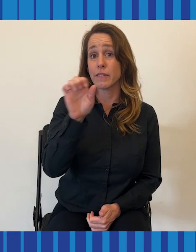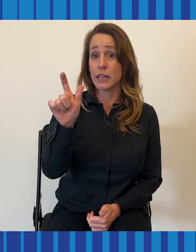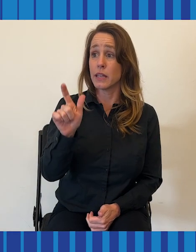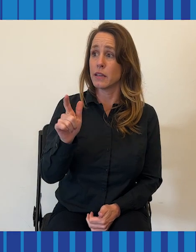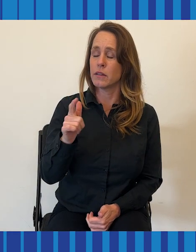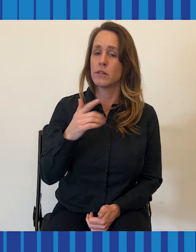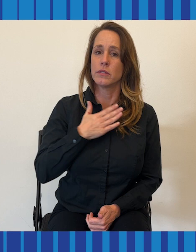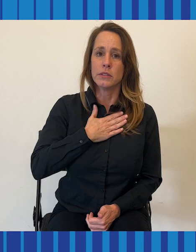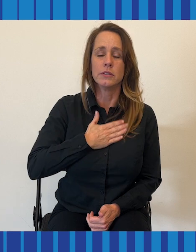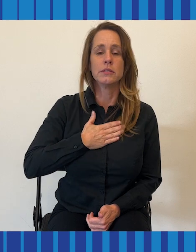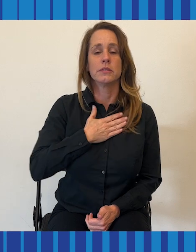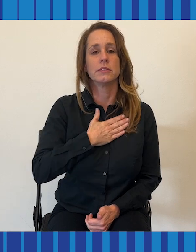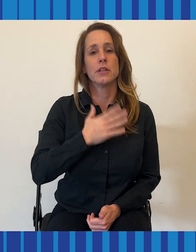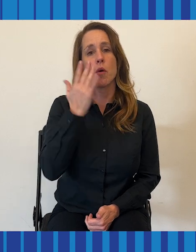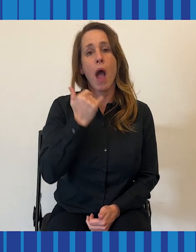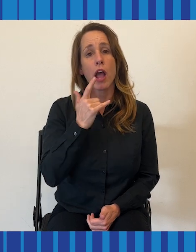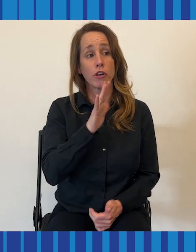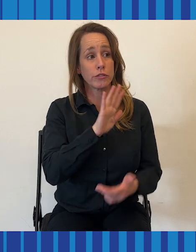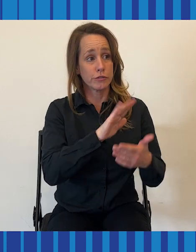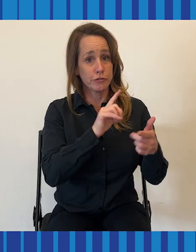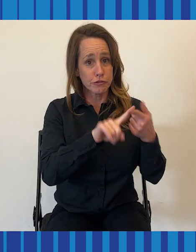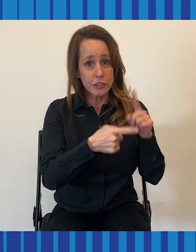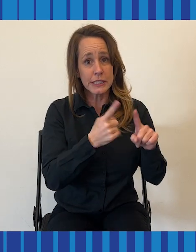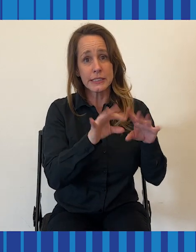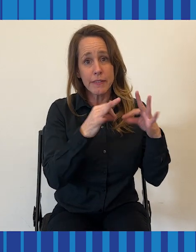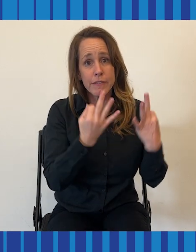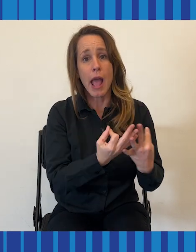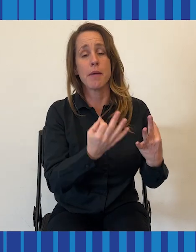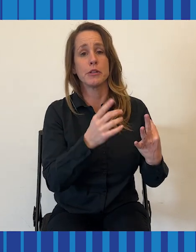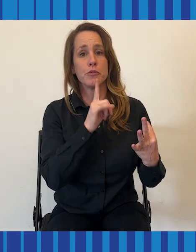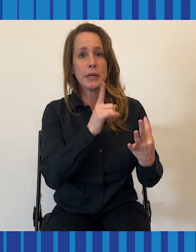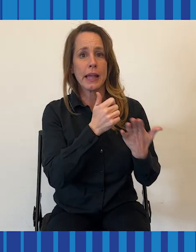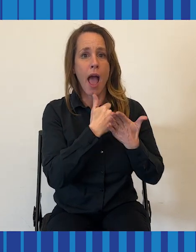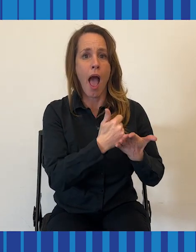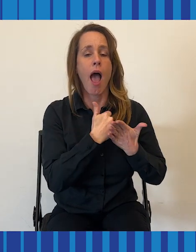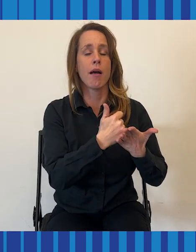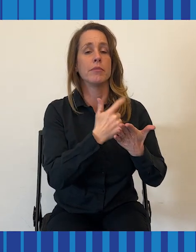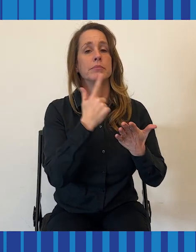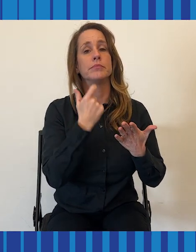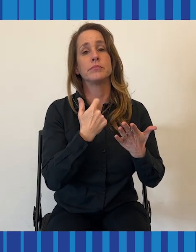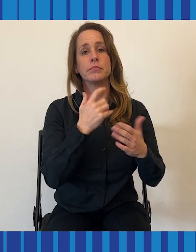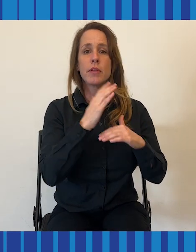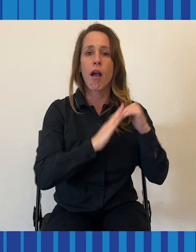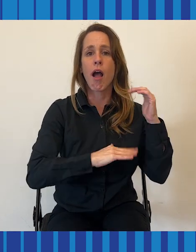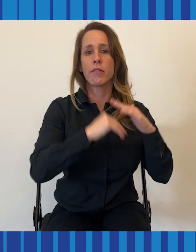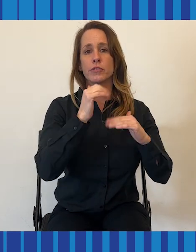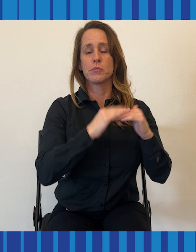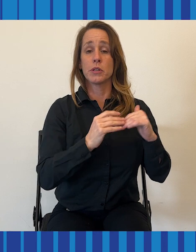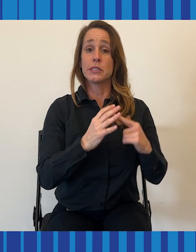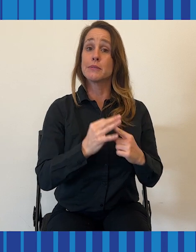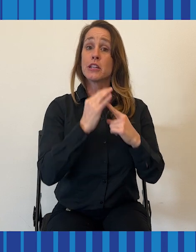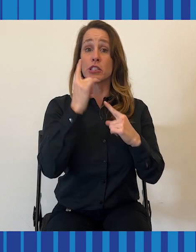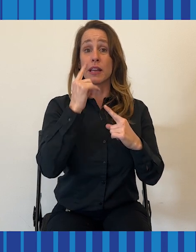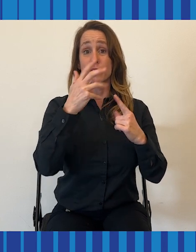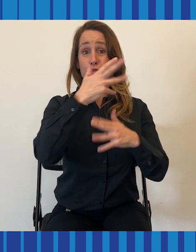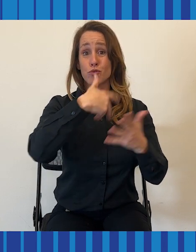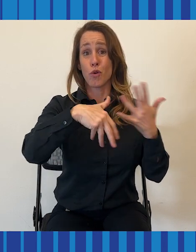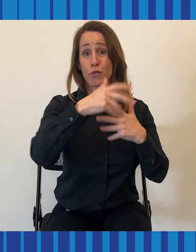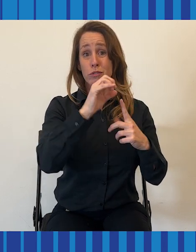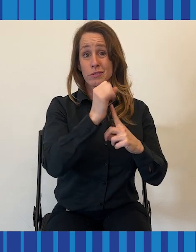Stephanie appreciates that her close friends and family make the extra effort to ensure she's comfortable, especially in a social situation.